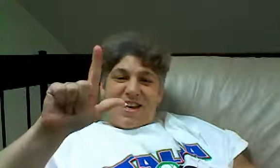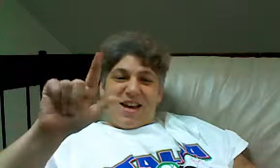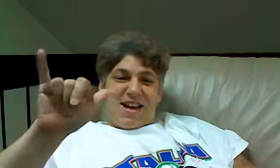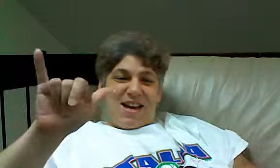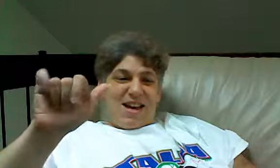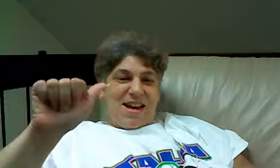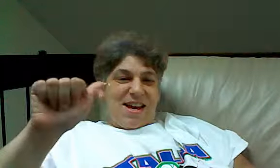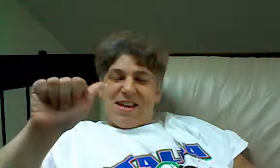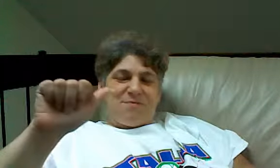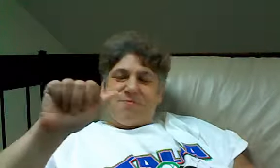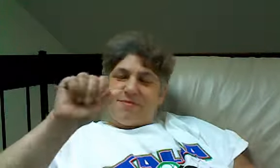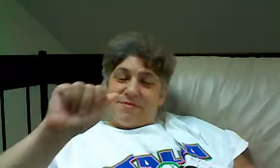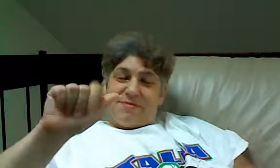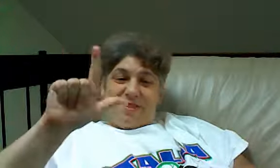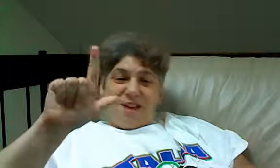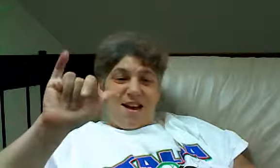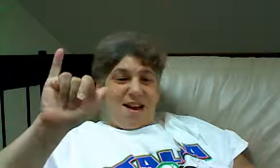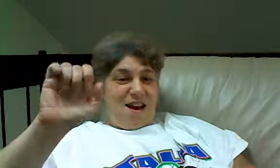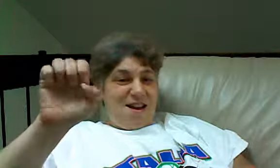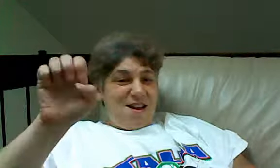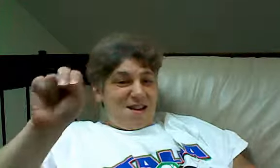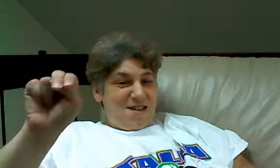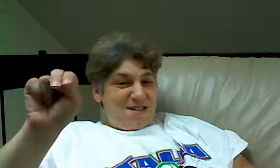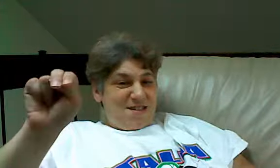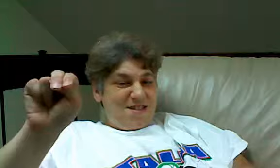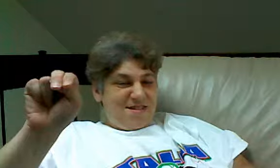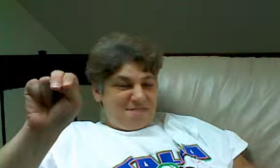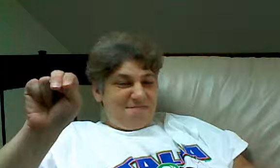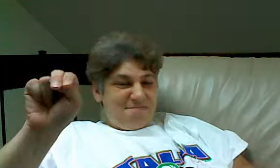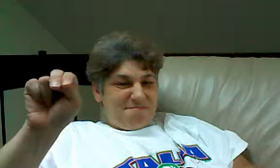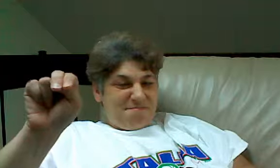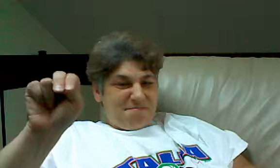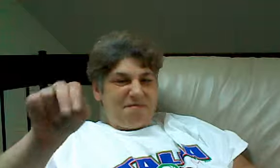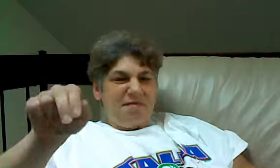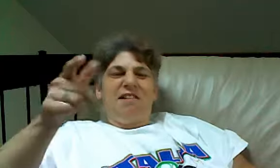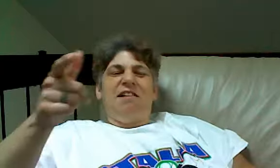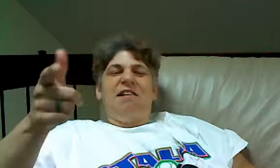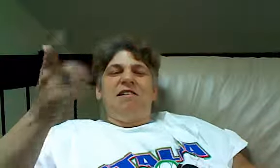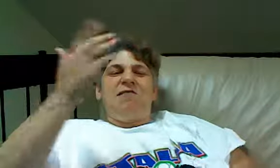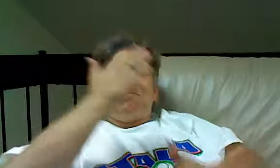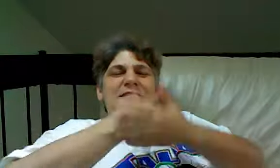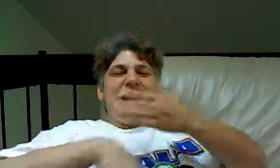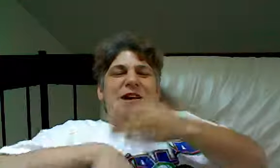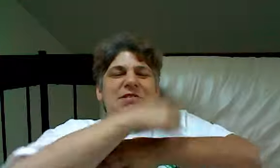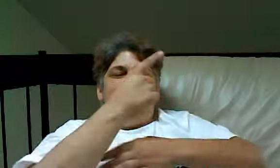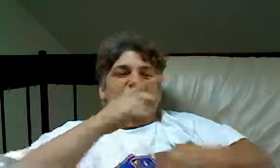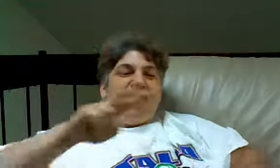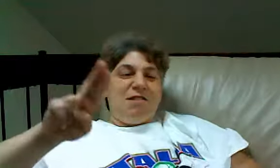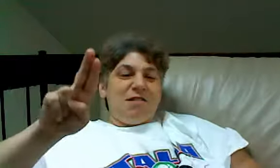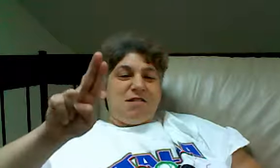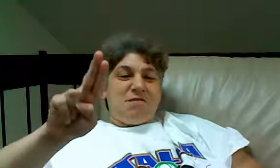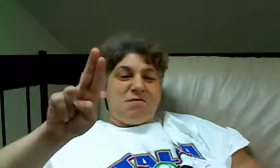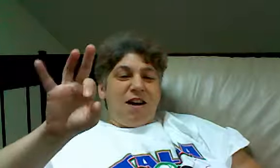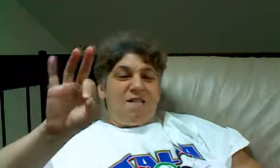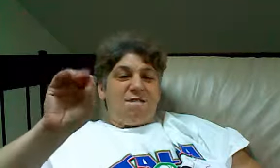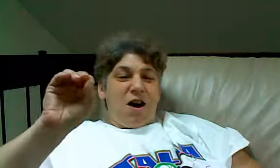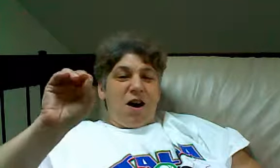There you go. We get to bring out the pig guns here. And help Will, Red Jacket Firearms, design a badass